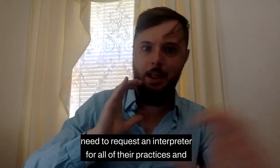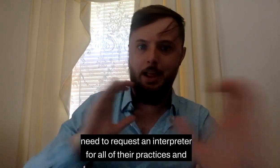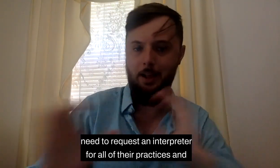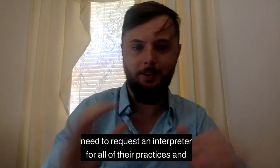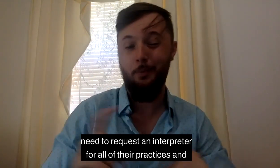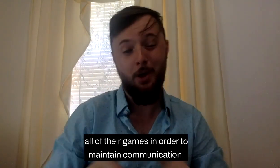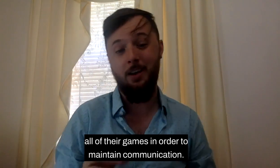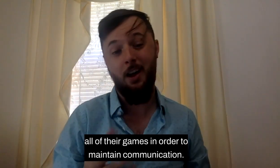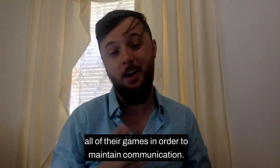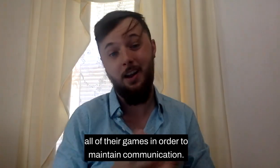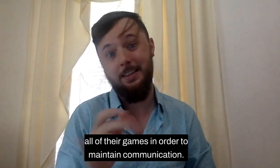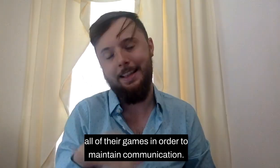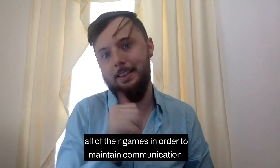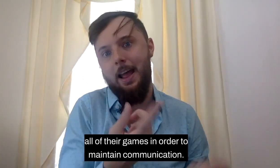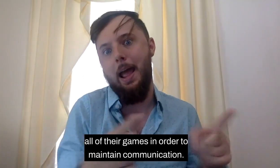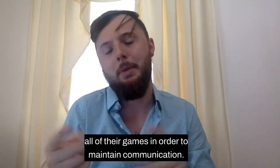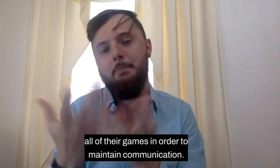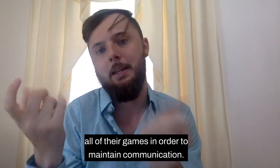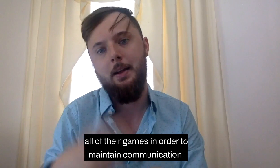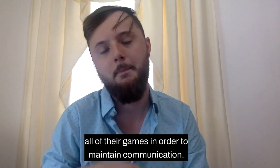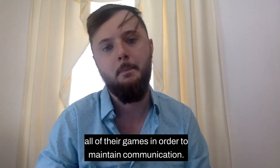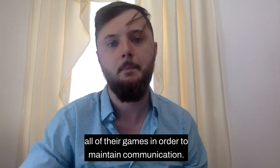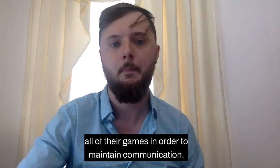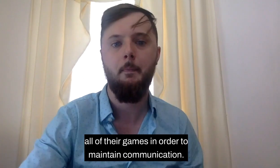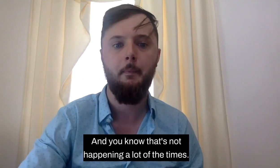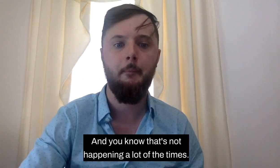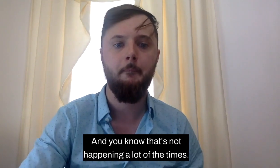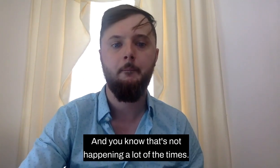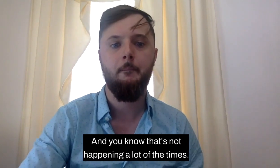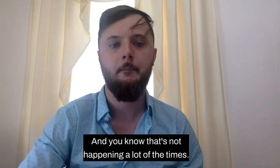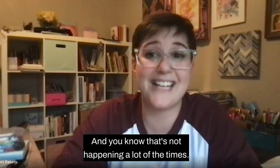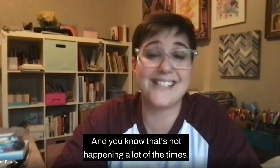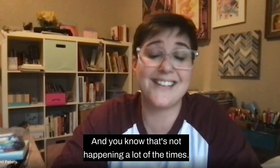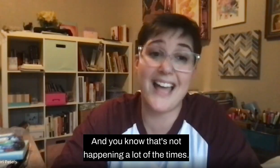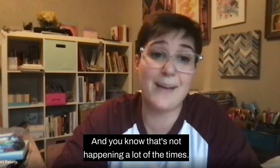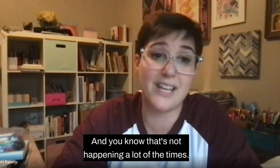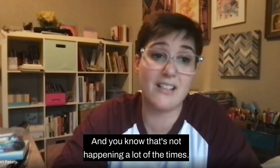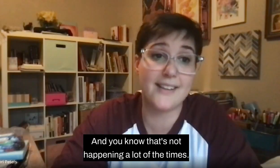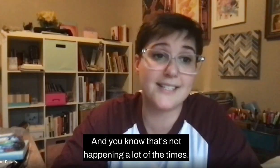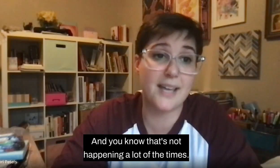practices and all of their games in order to maintain communication. And, you know, that's not happening a lot of the times.